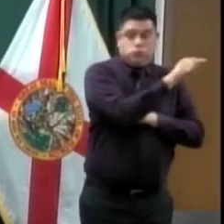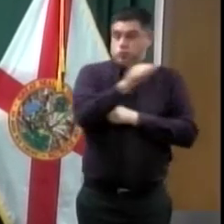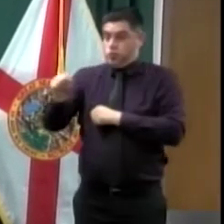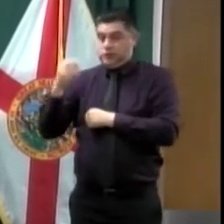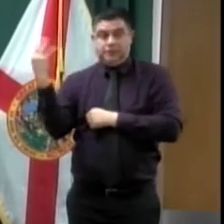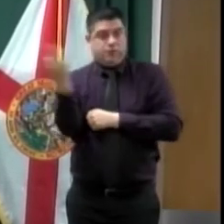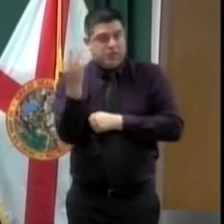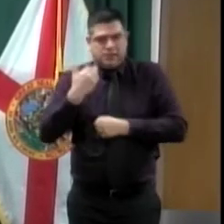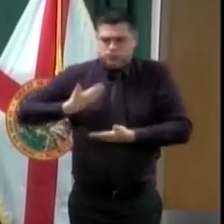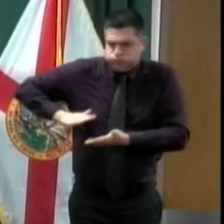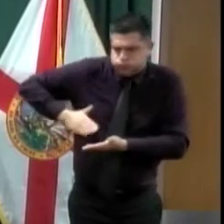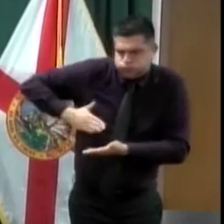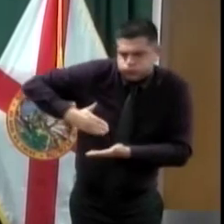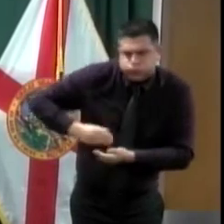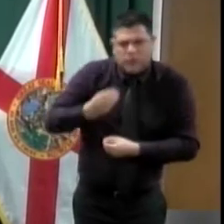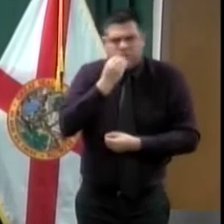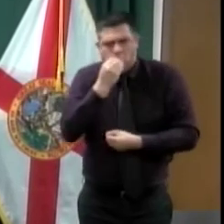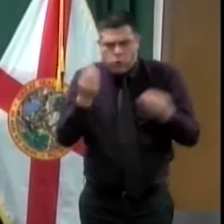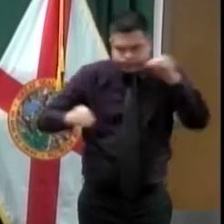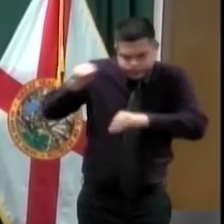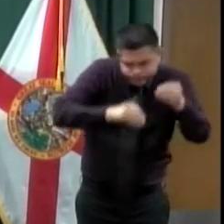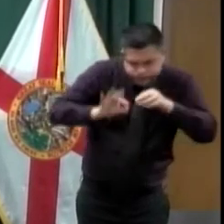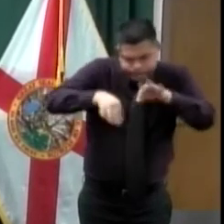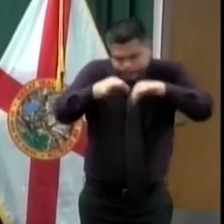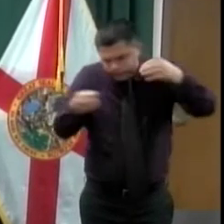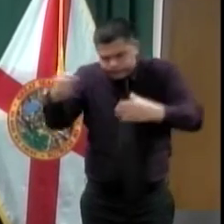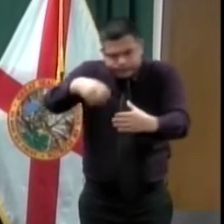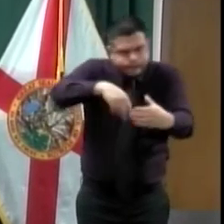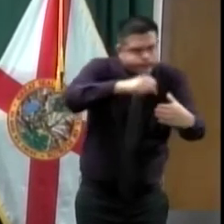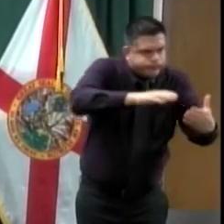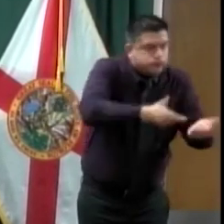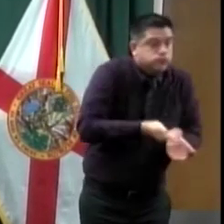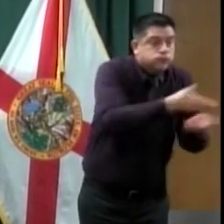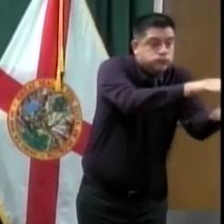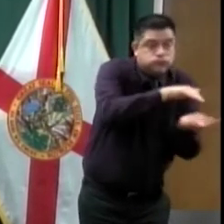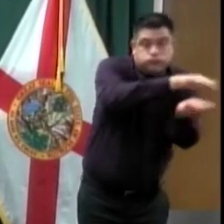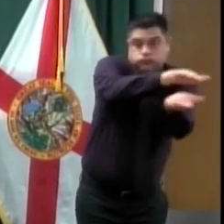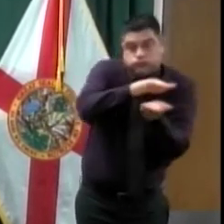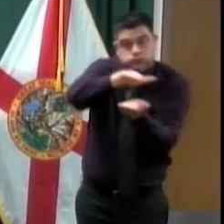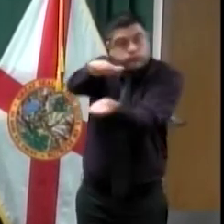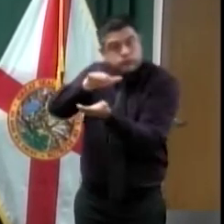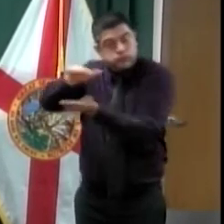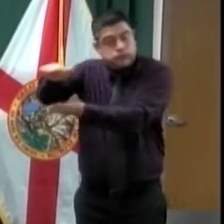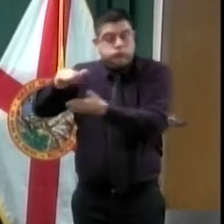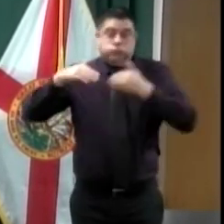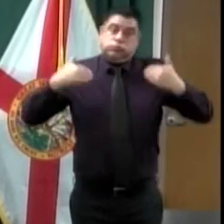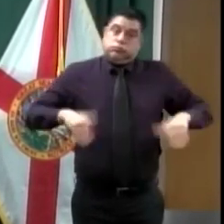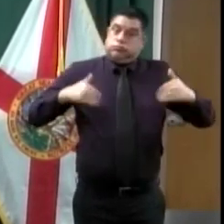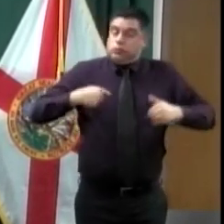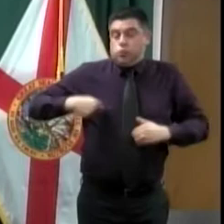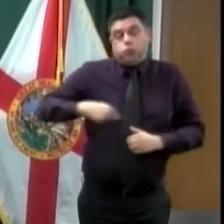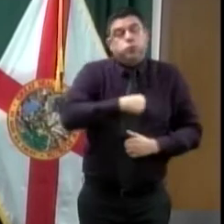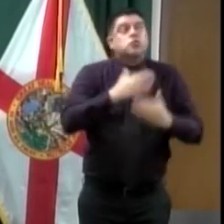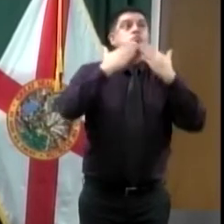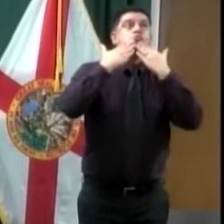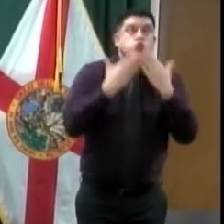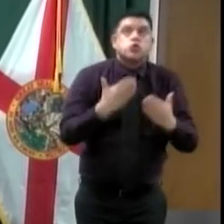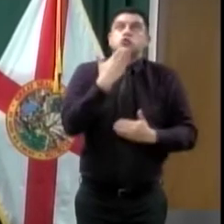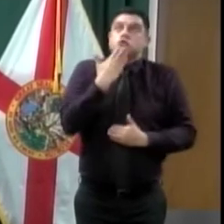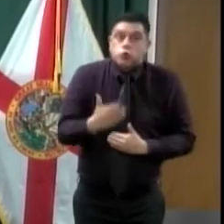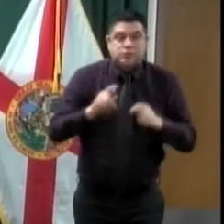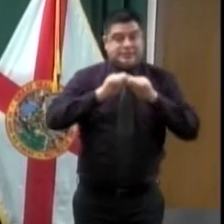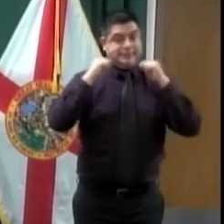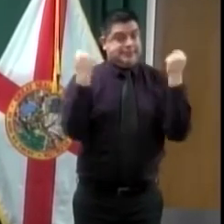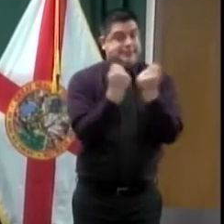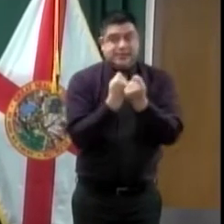of volunteers that are staying with us and delivering those meals. And we are also preparing frozen meals and shell-stable